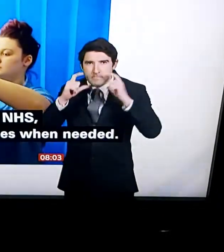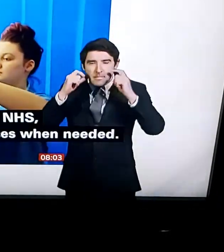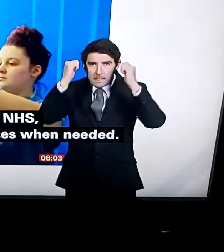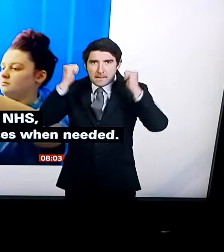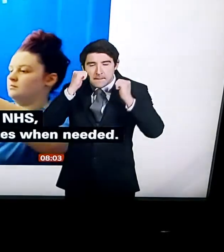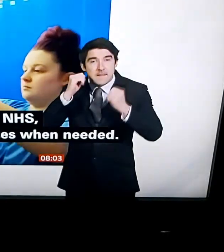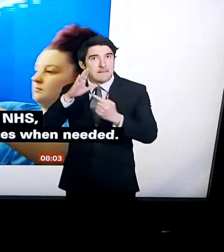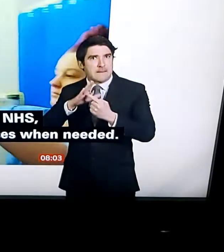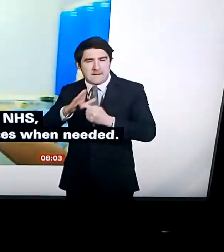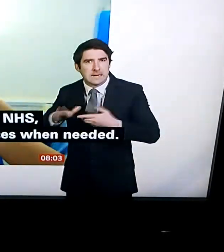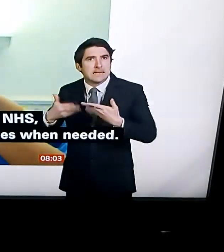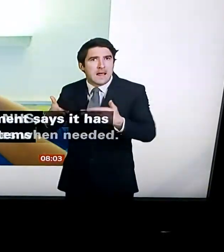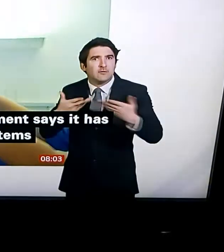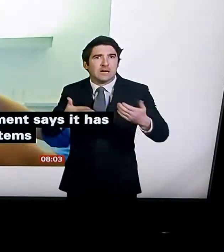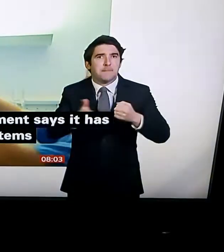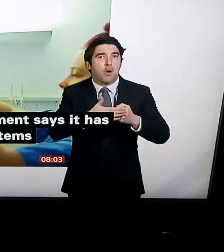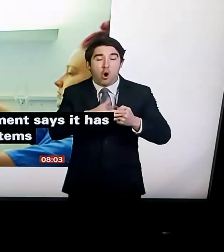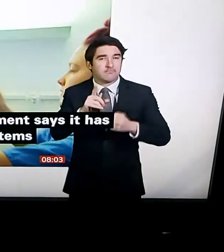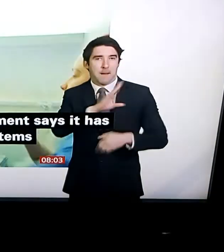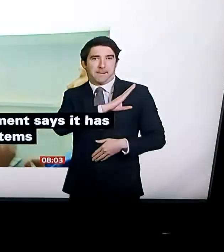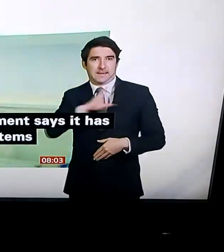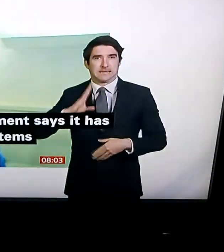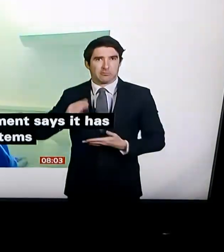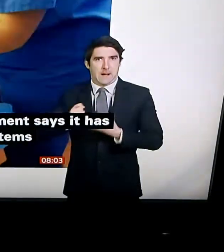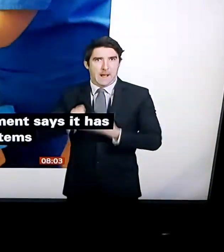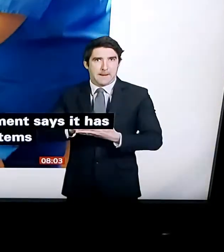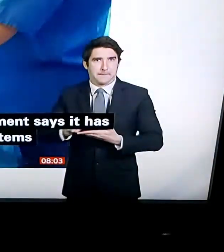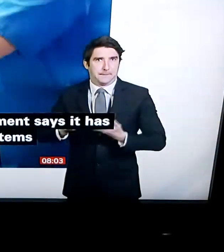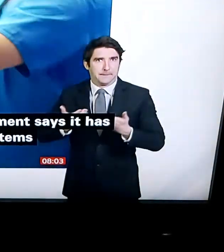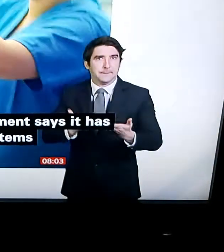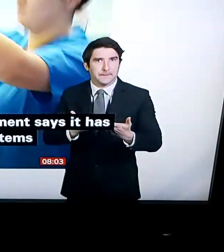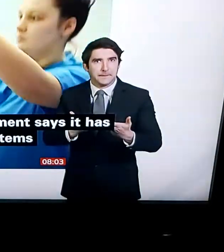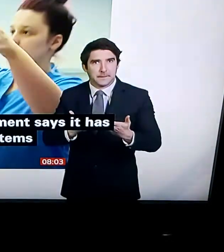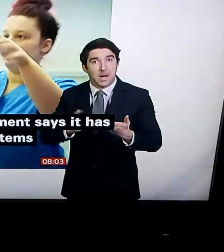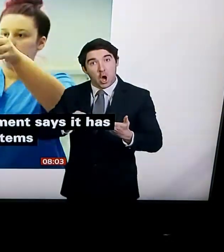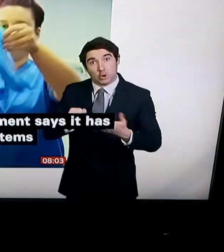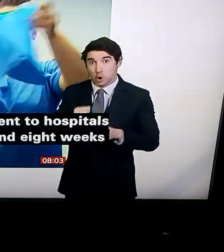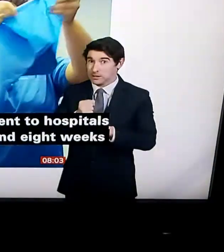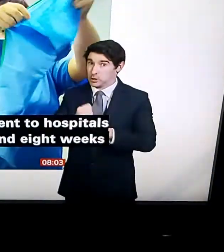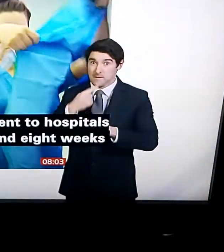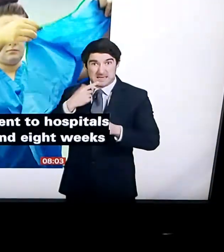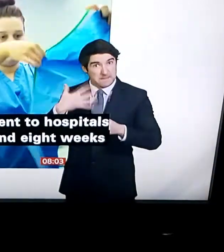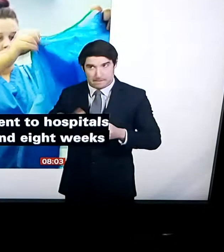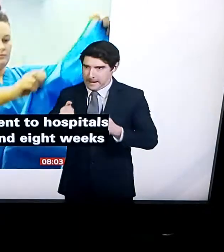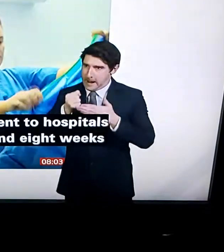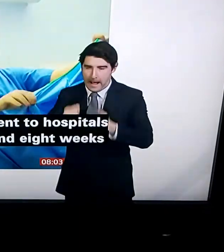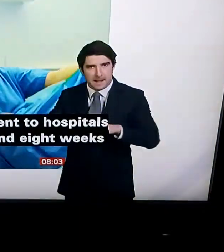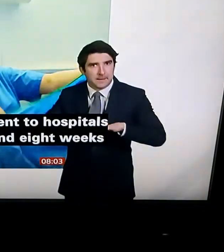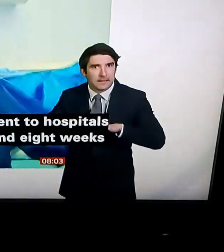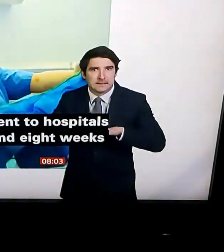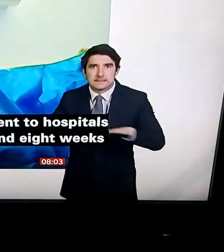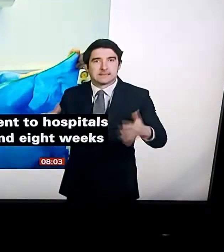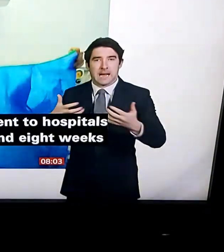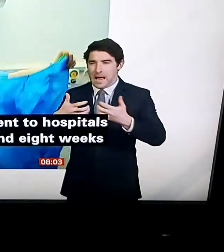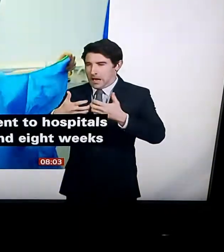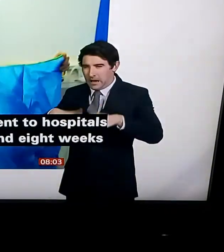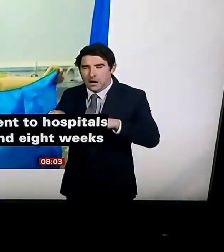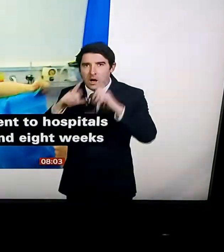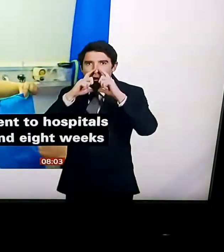it's delivered 34 million items of protective equipment to hospitals across the country and eight weeks worth are going to be delivered upfront